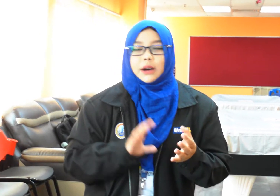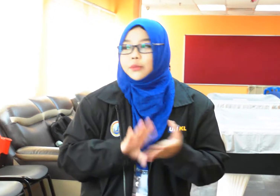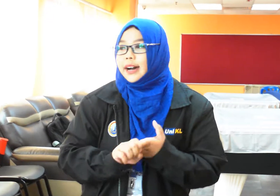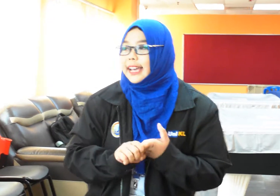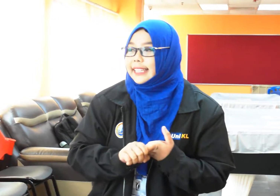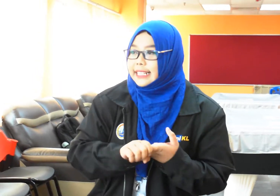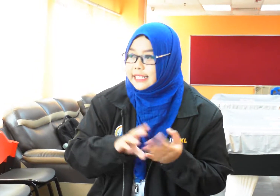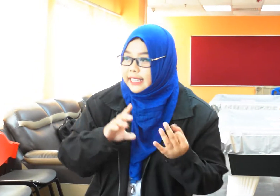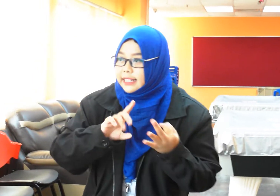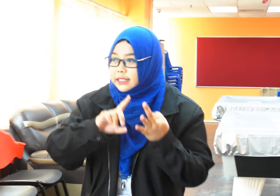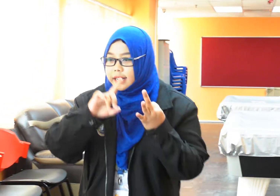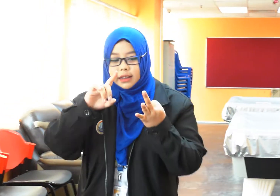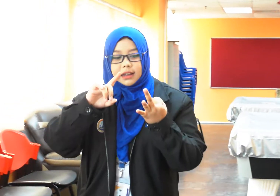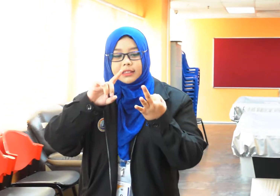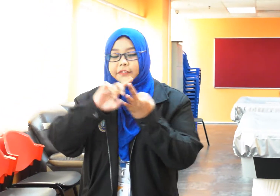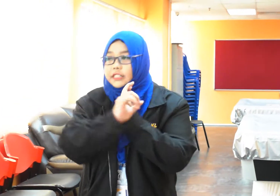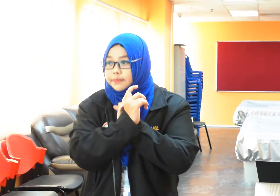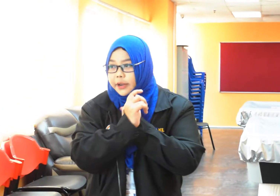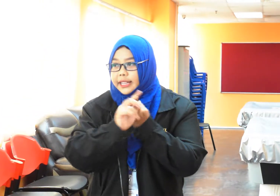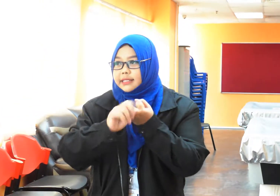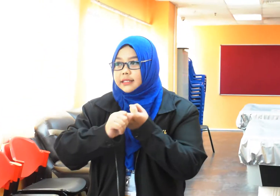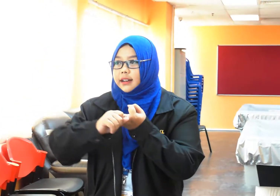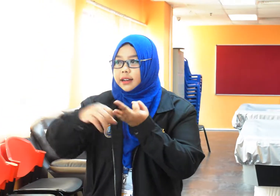why I can see this, the first one is, um,